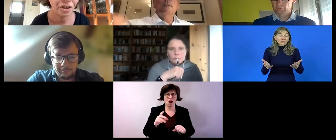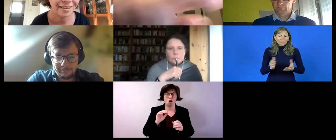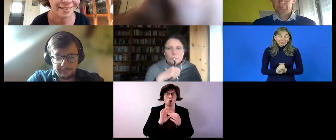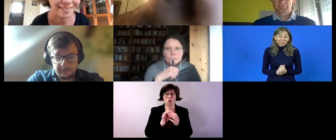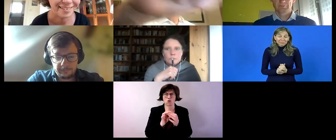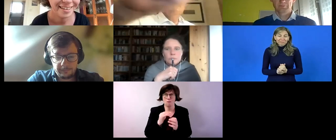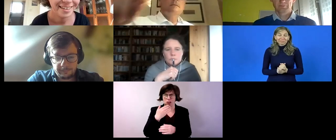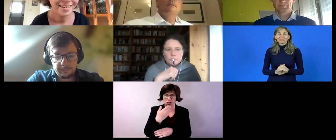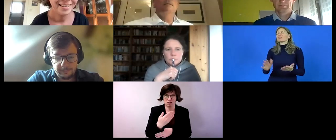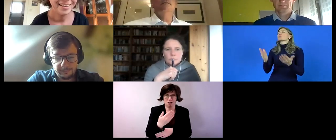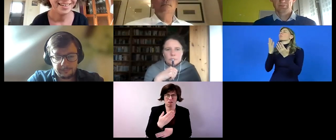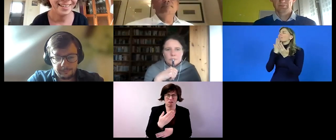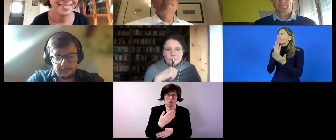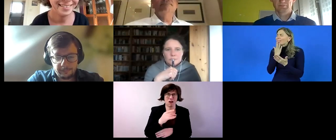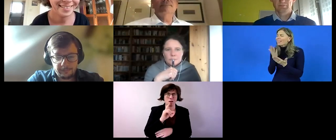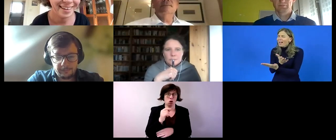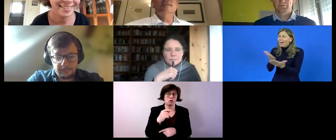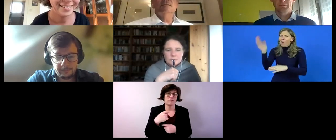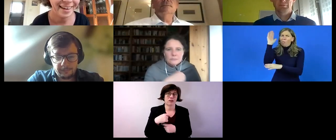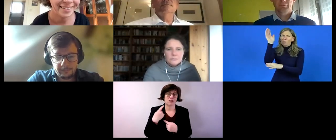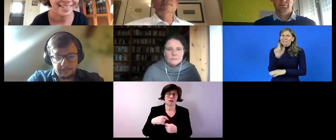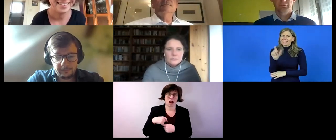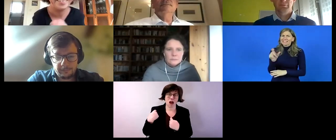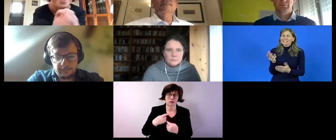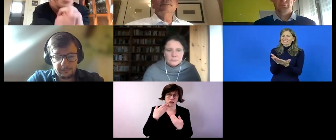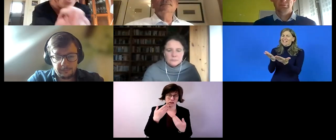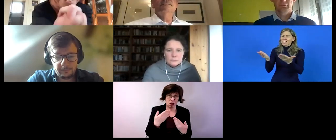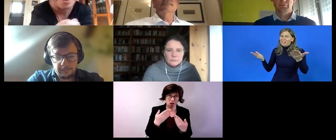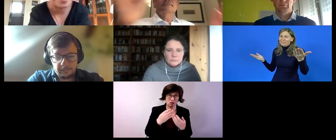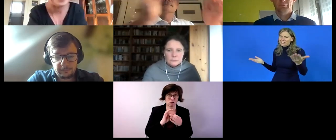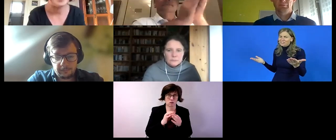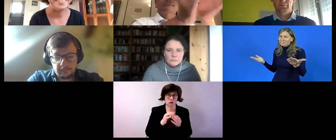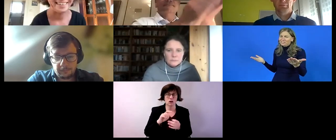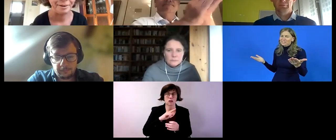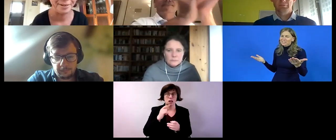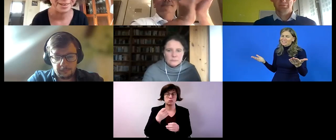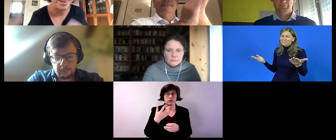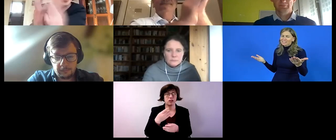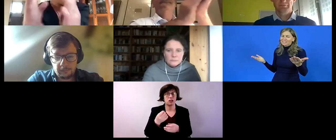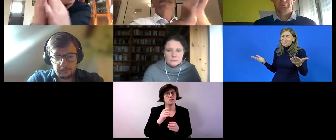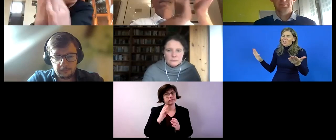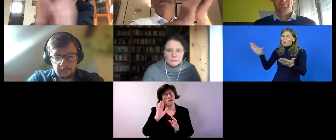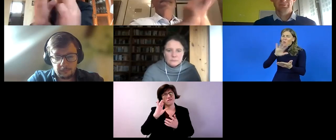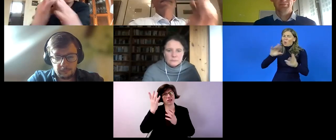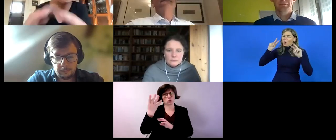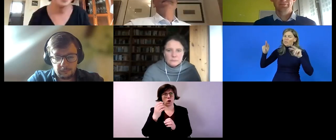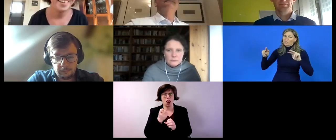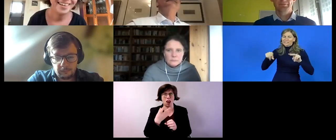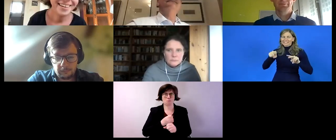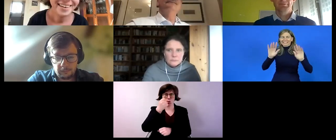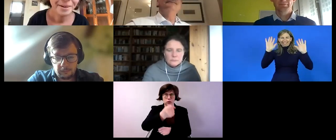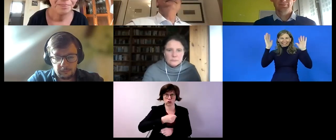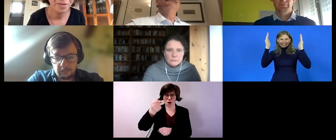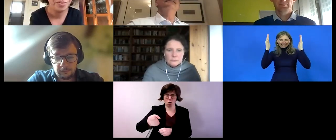much to all the presenters uh for having shared um their views with us um miss